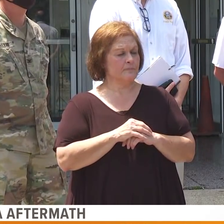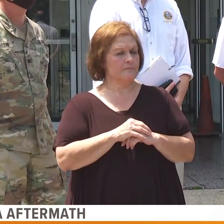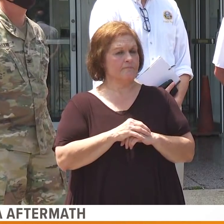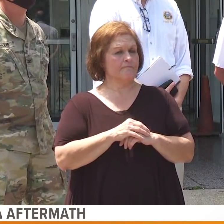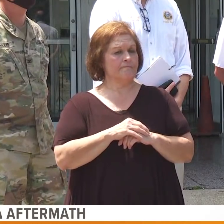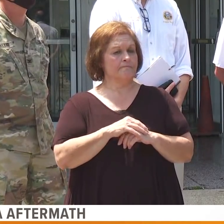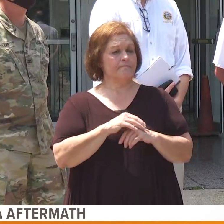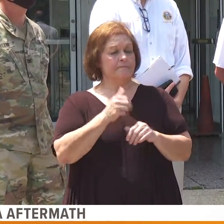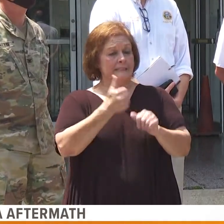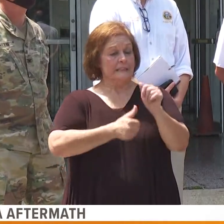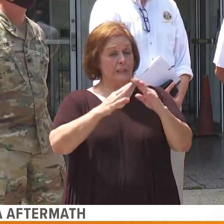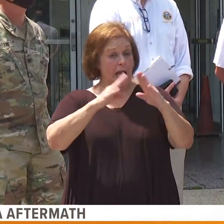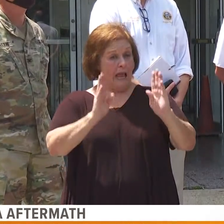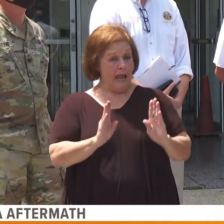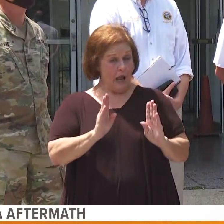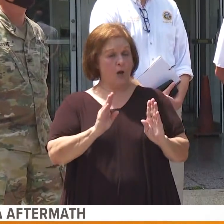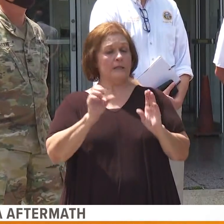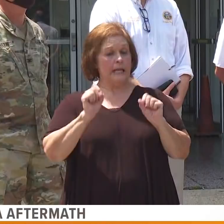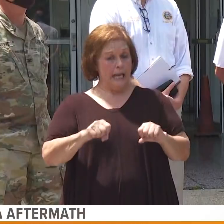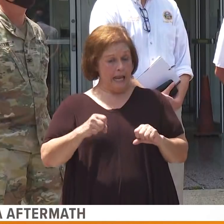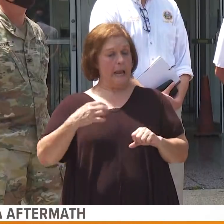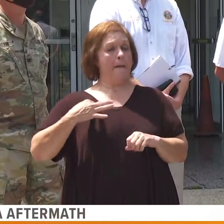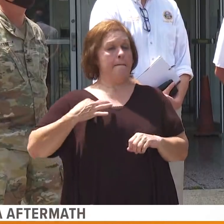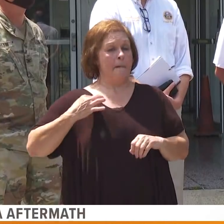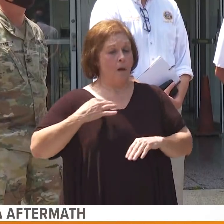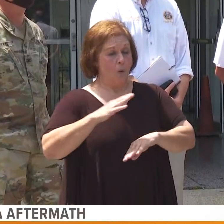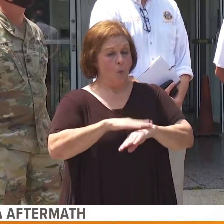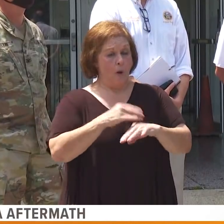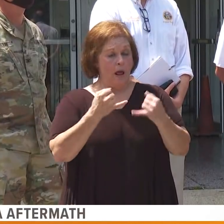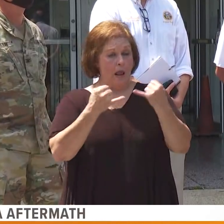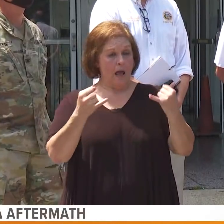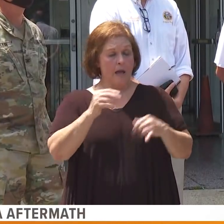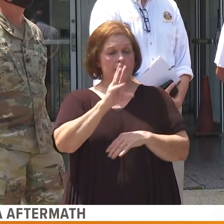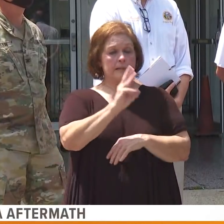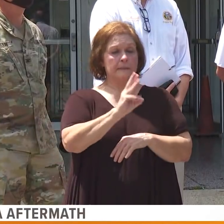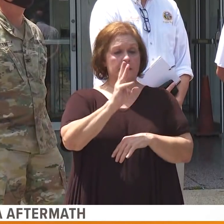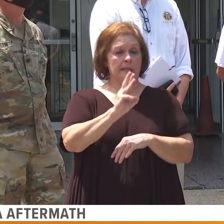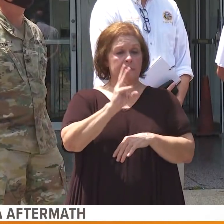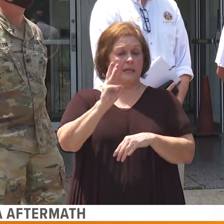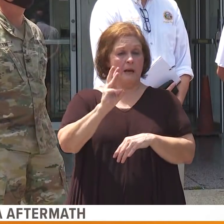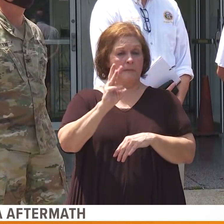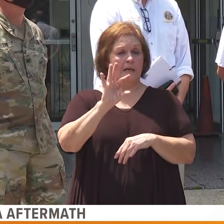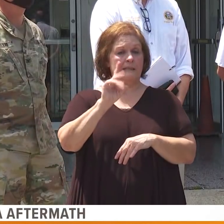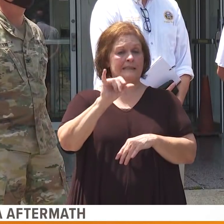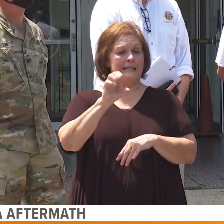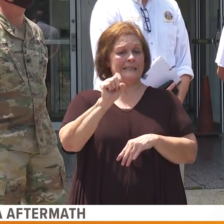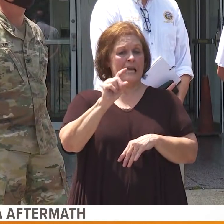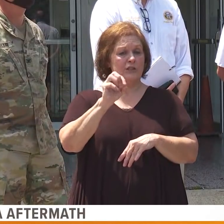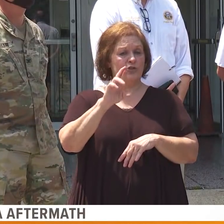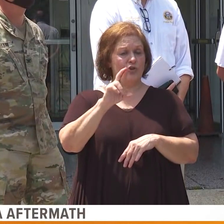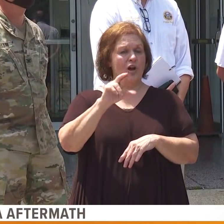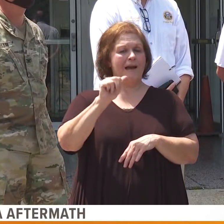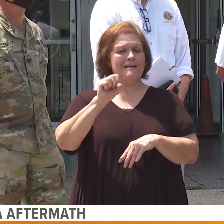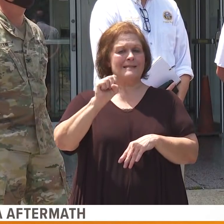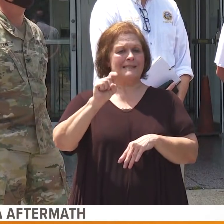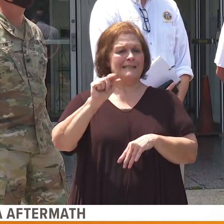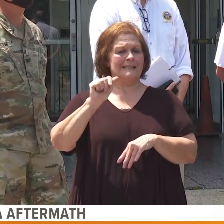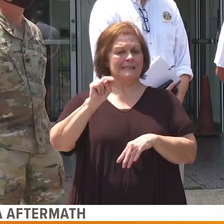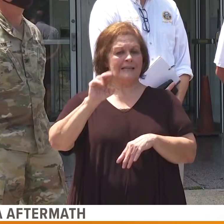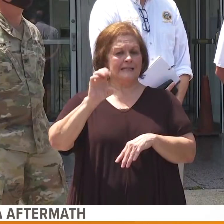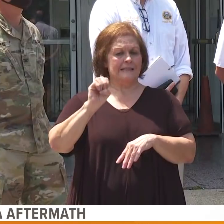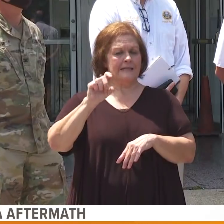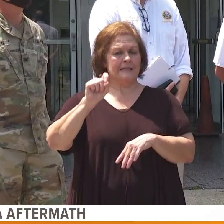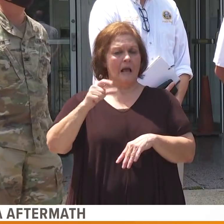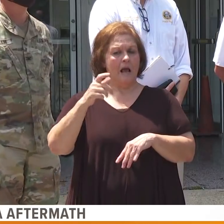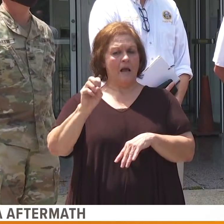Households may also apply online at www.disasterassistance.gov.